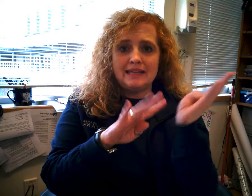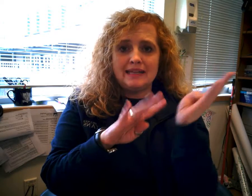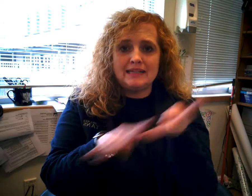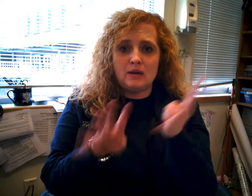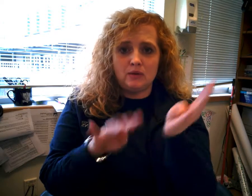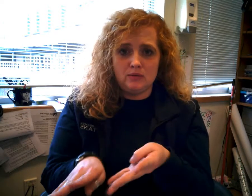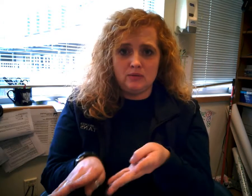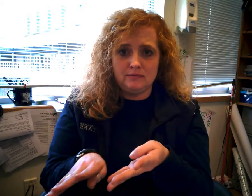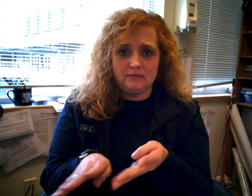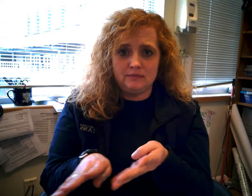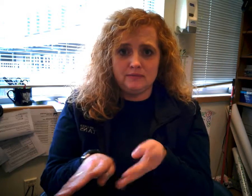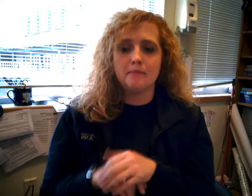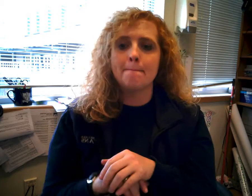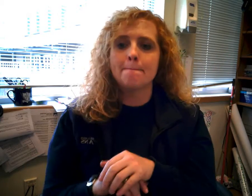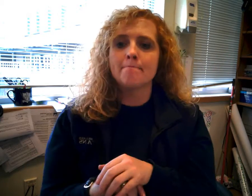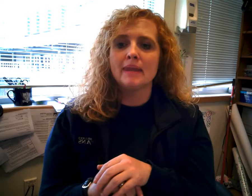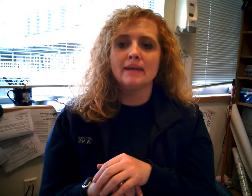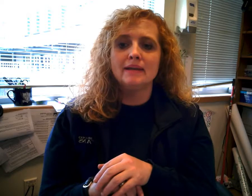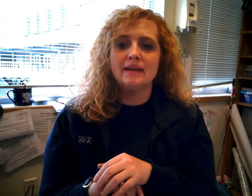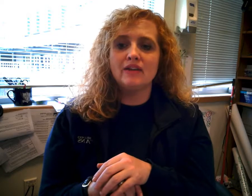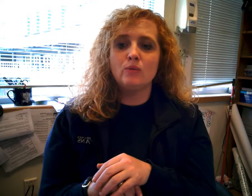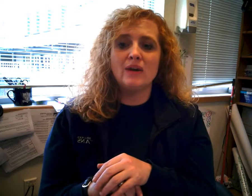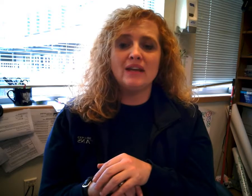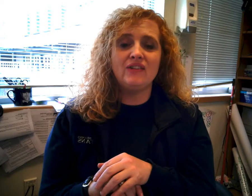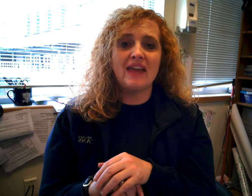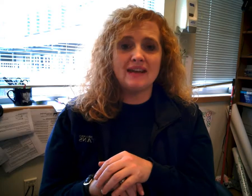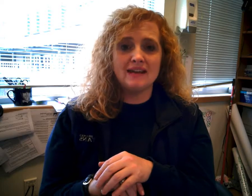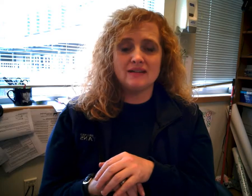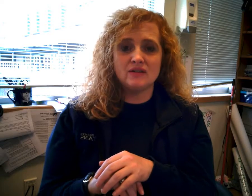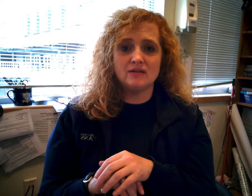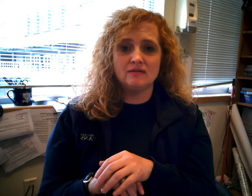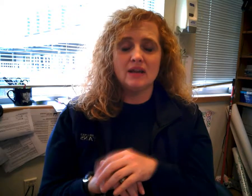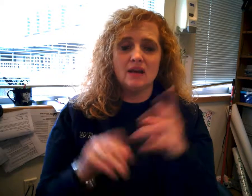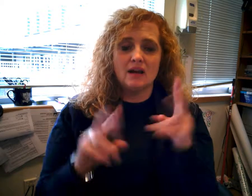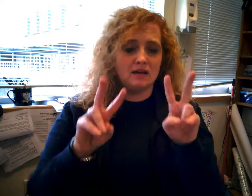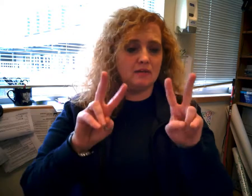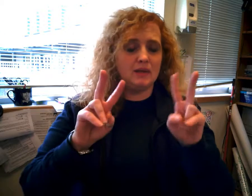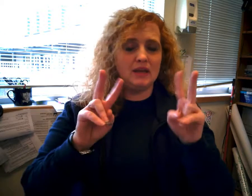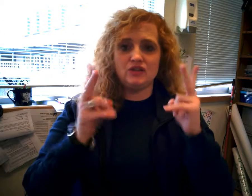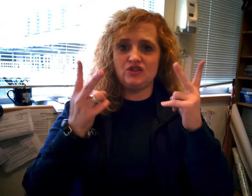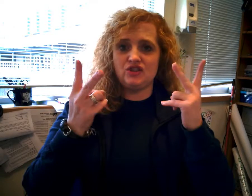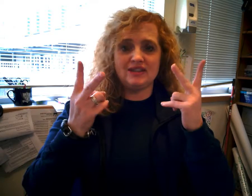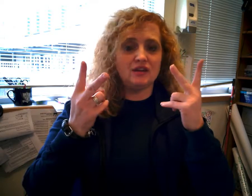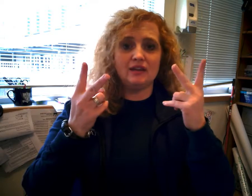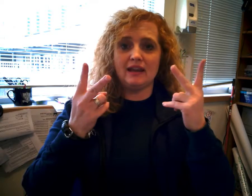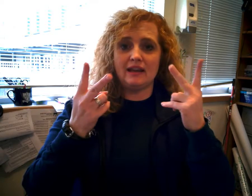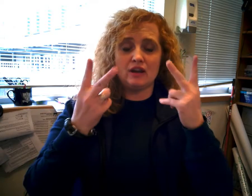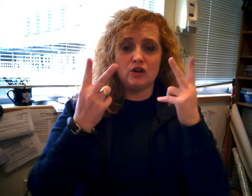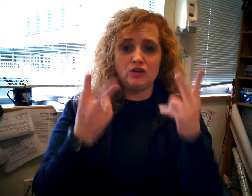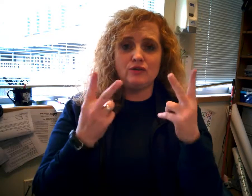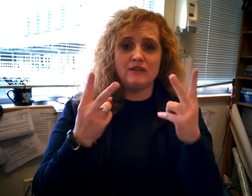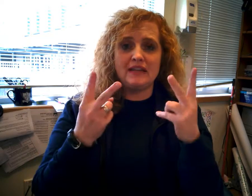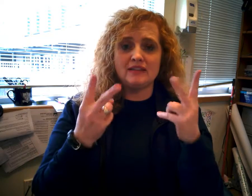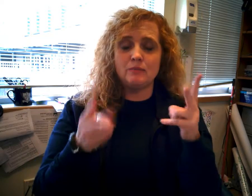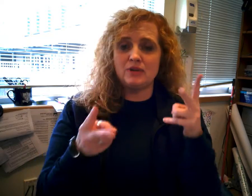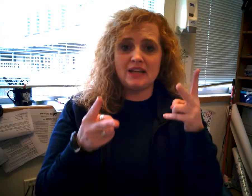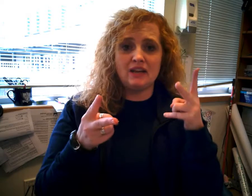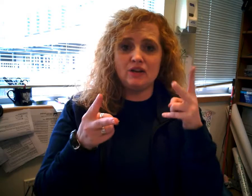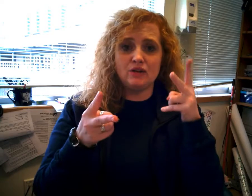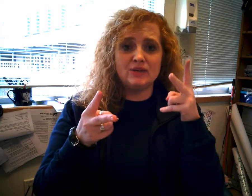Download. The next one is edit. It's just like two Vs and pretending you're using